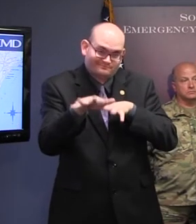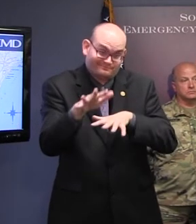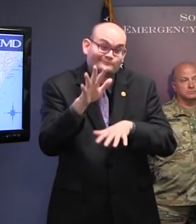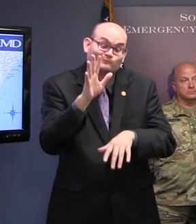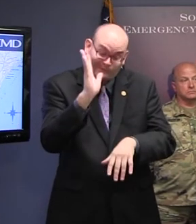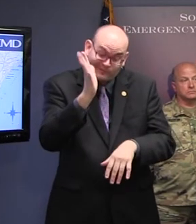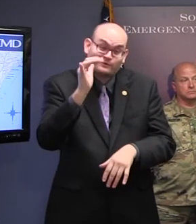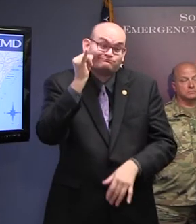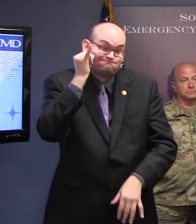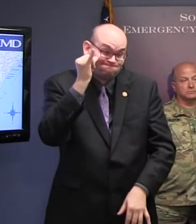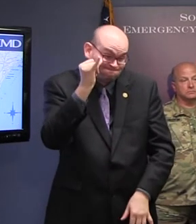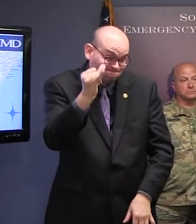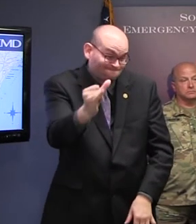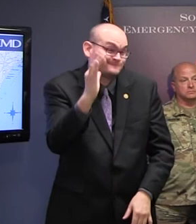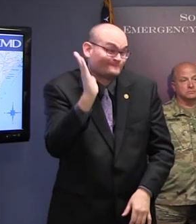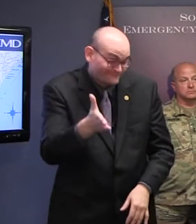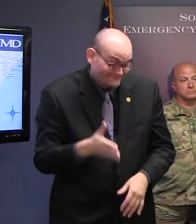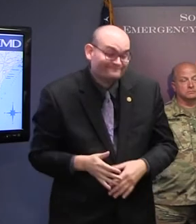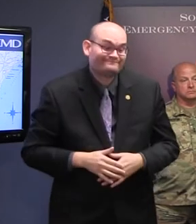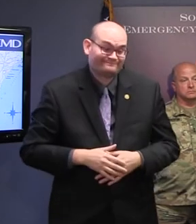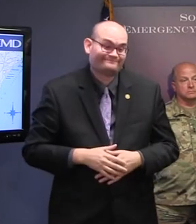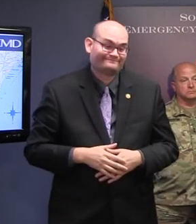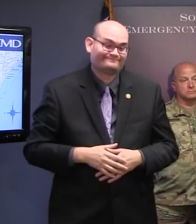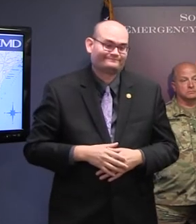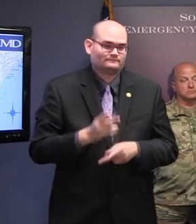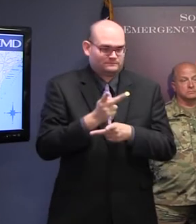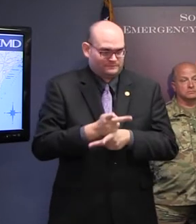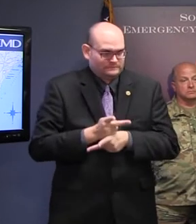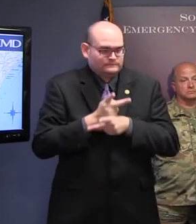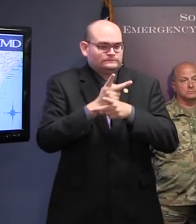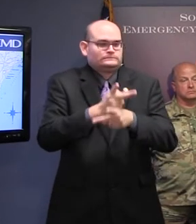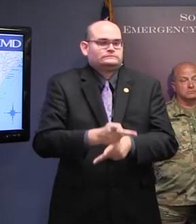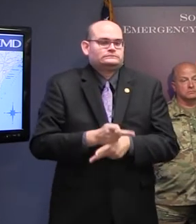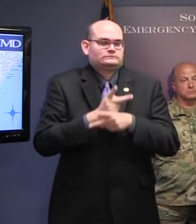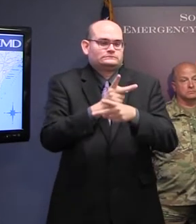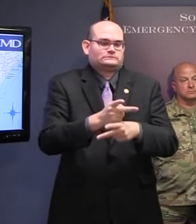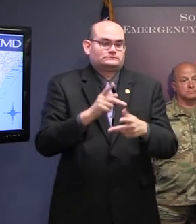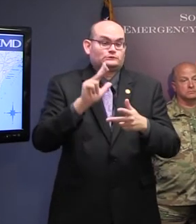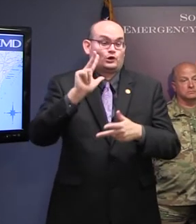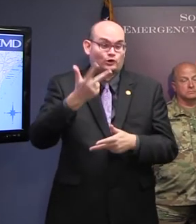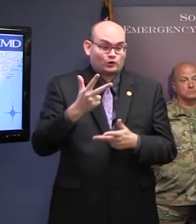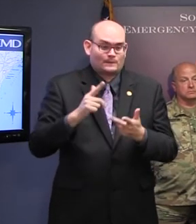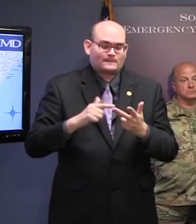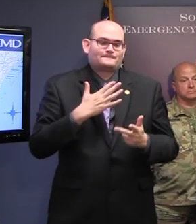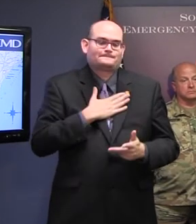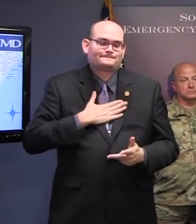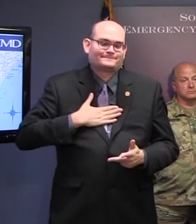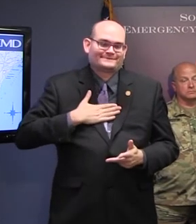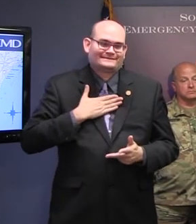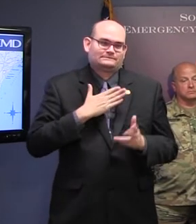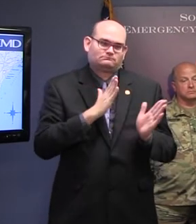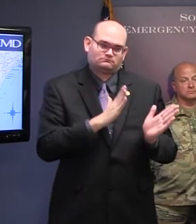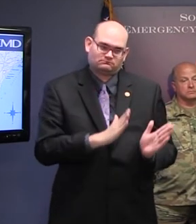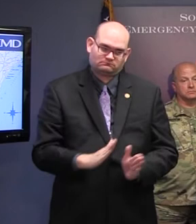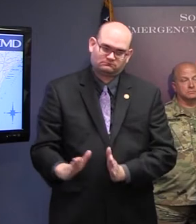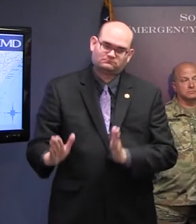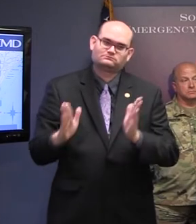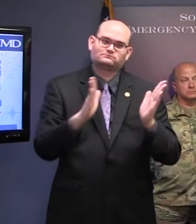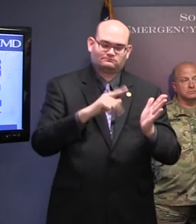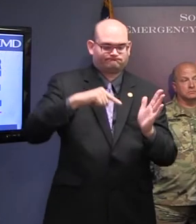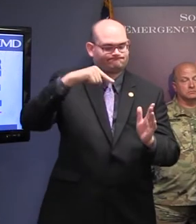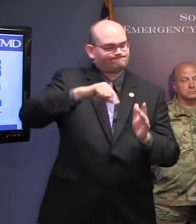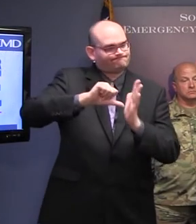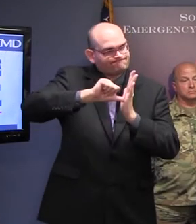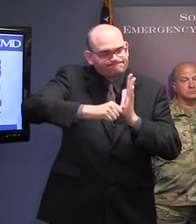get to your destination, so please be careful. And third, please be prepared. The Governor mentioned some